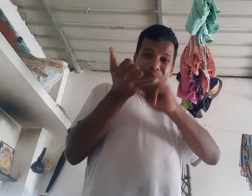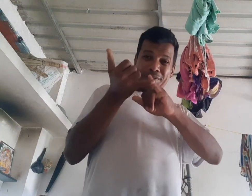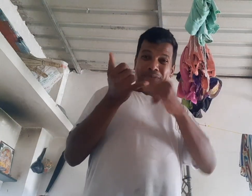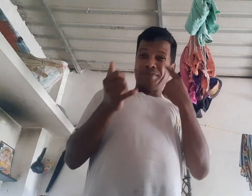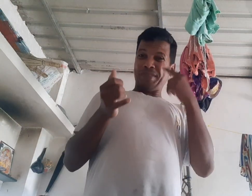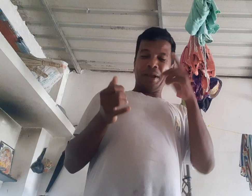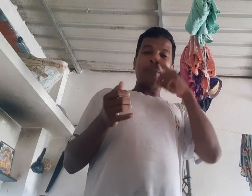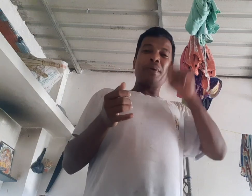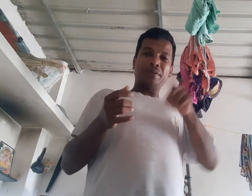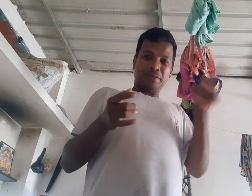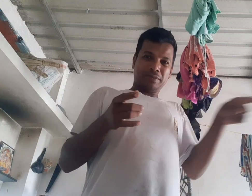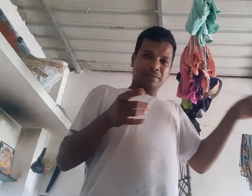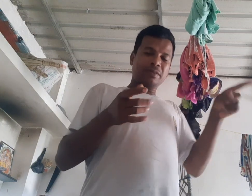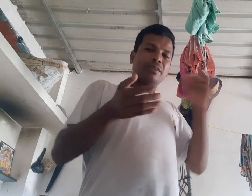All right. No,